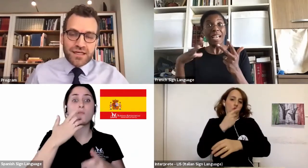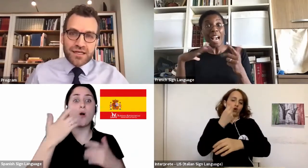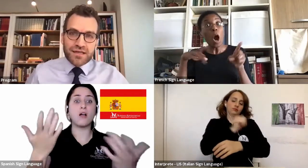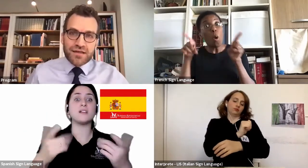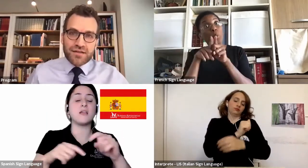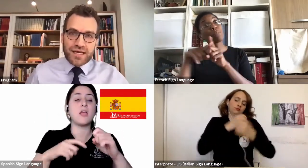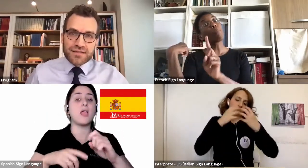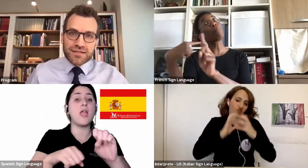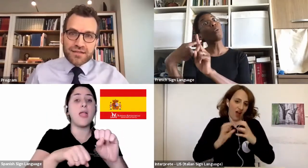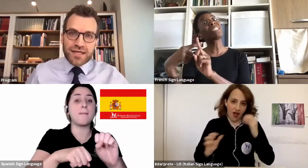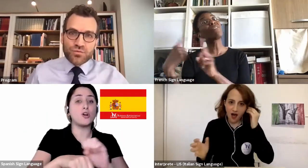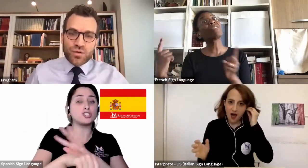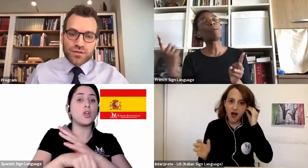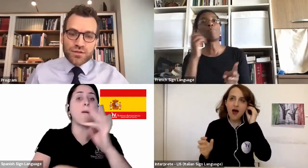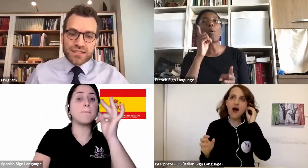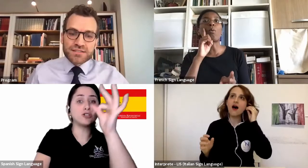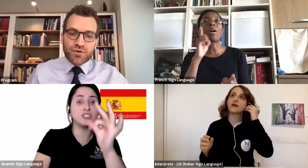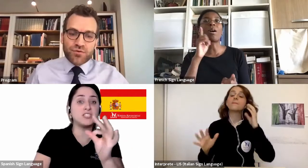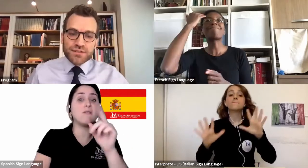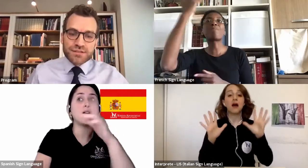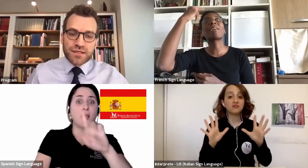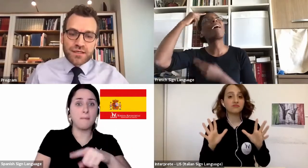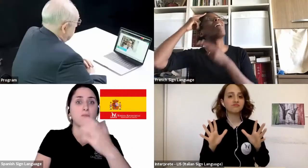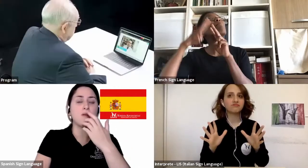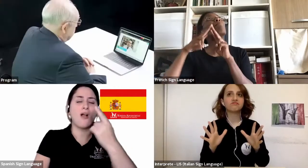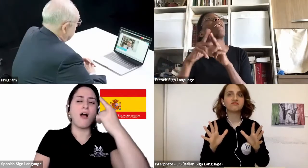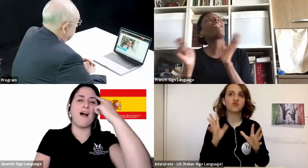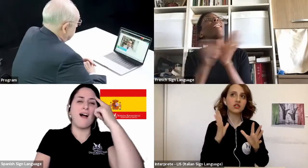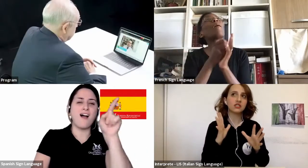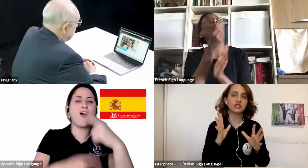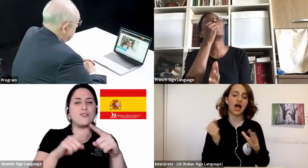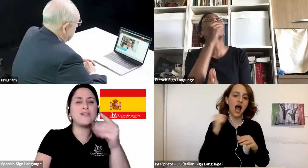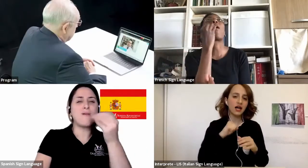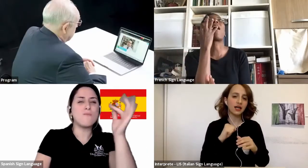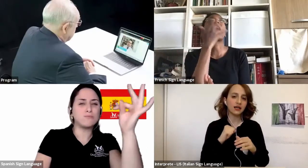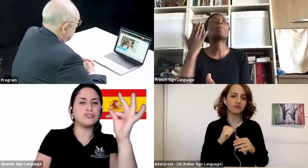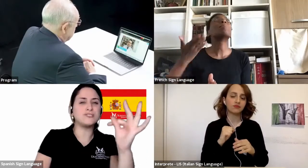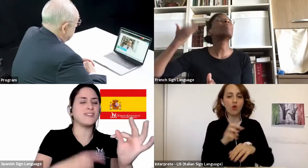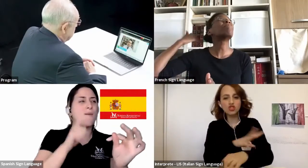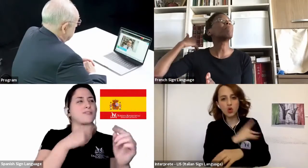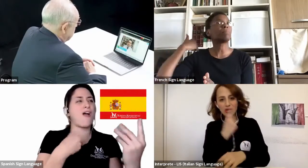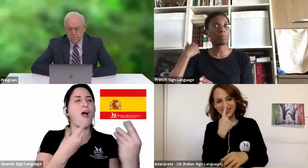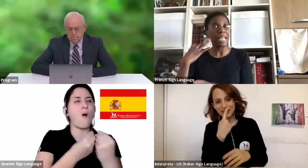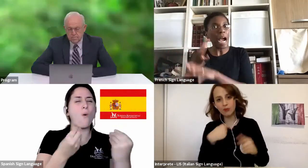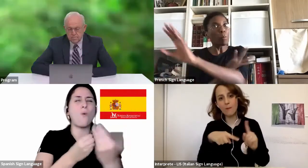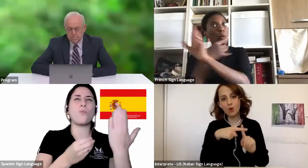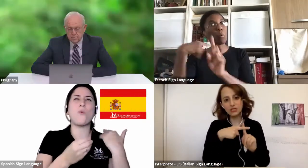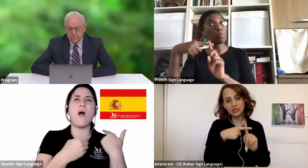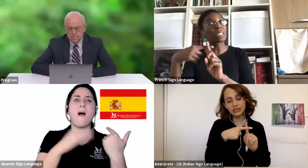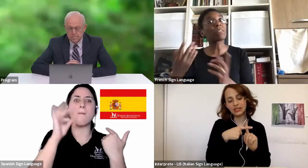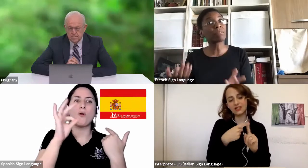that that one experienced. And in this process